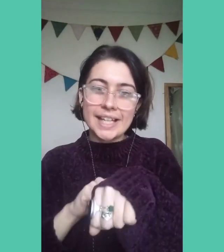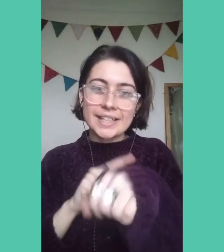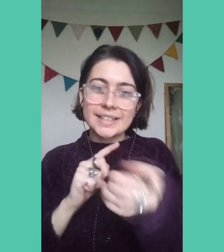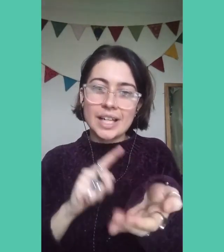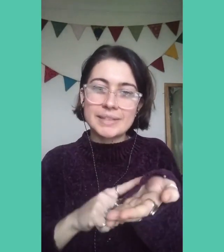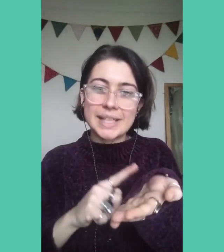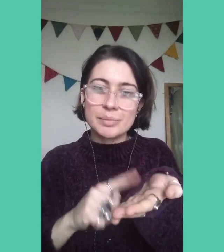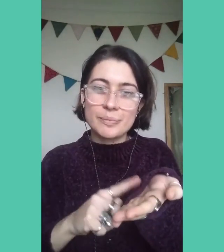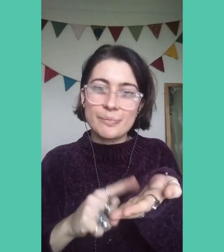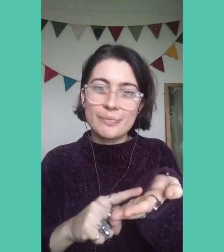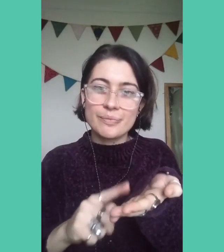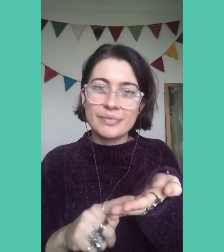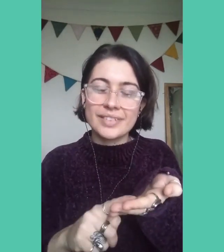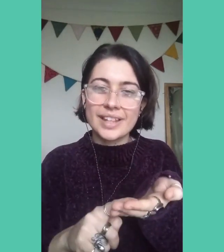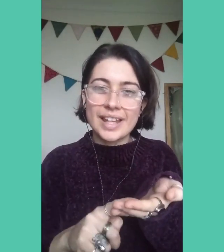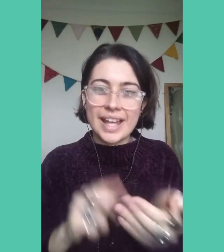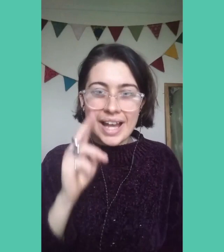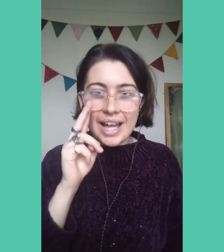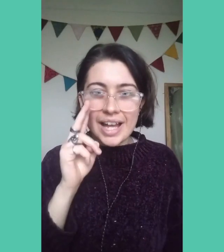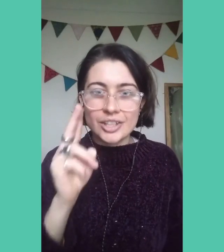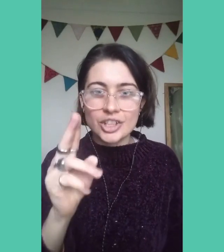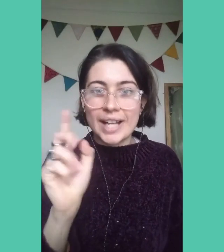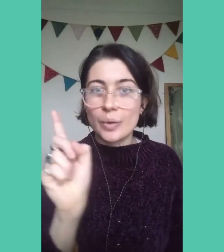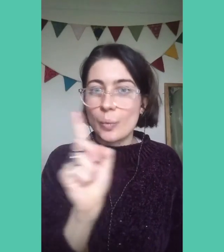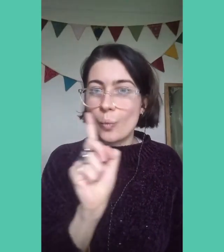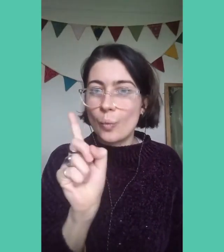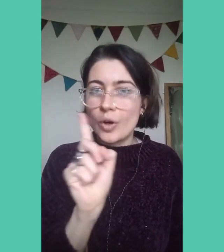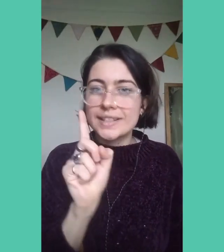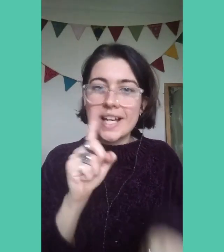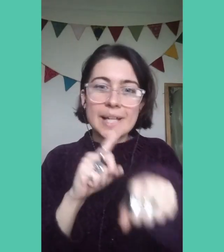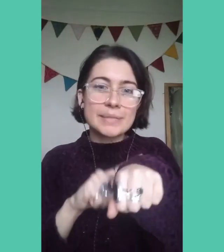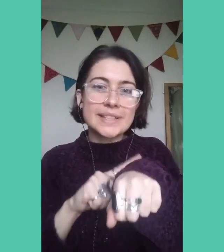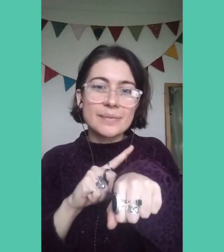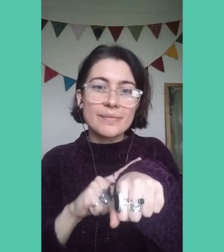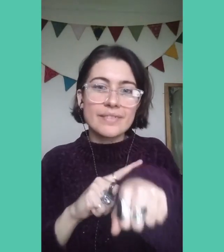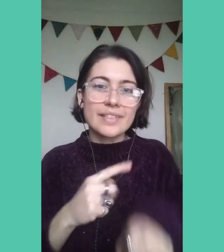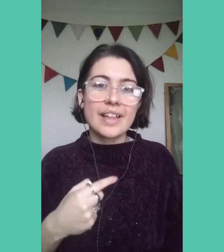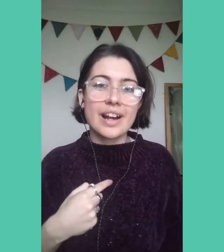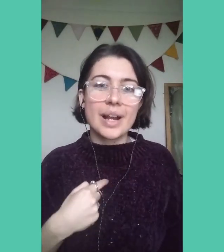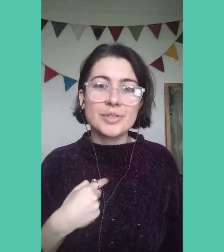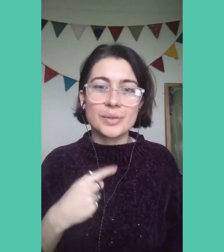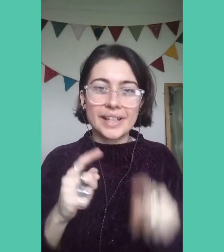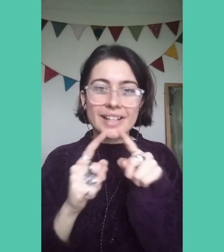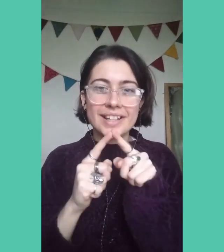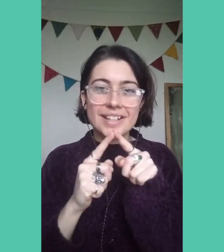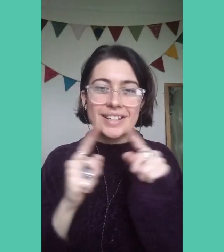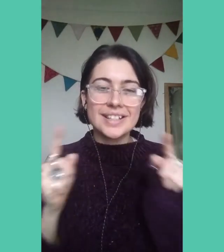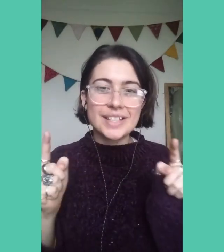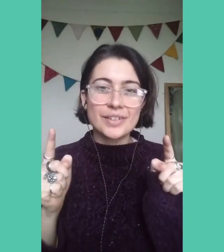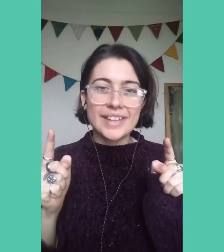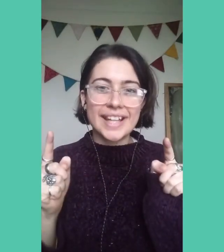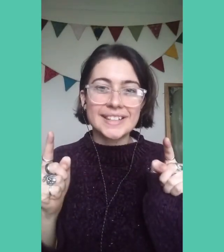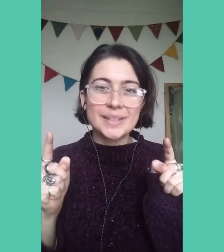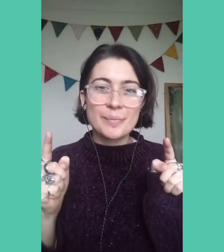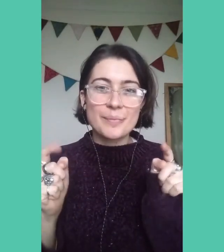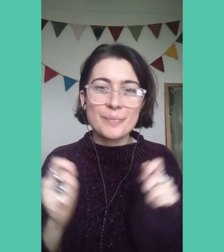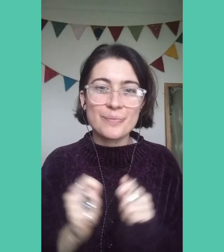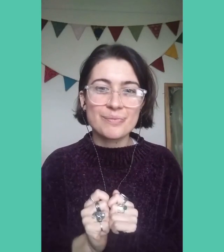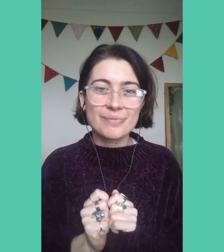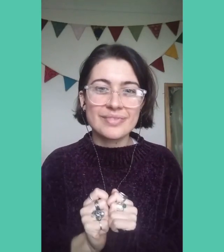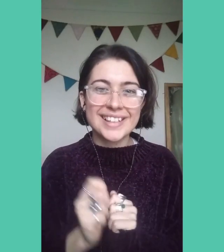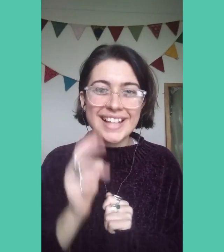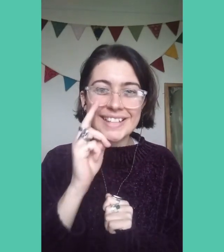daily timetable and check what times I'm doing different things.